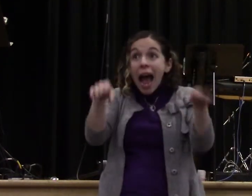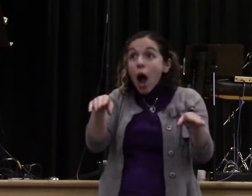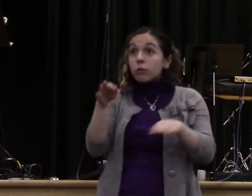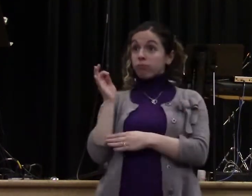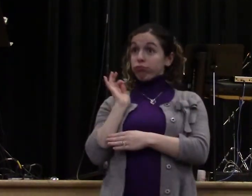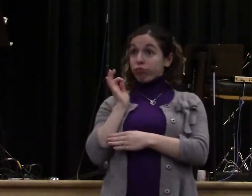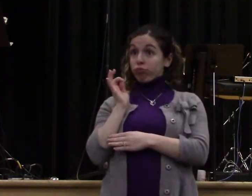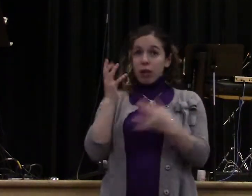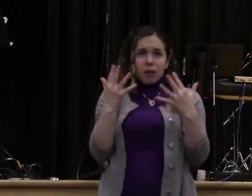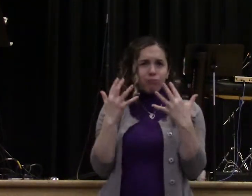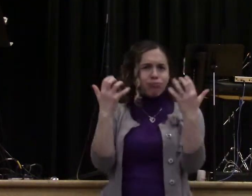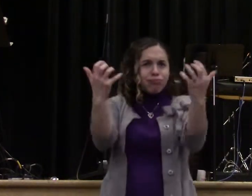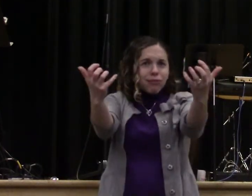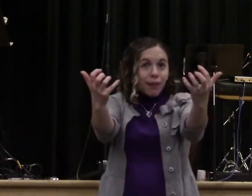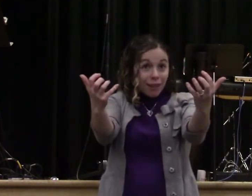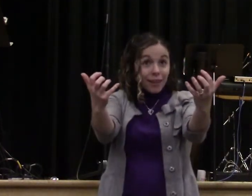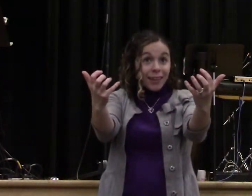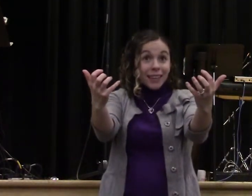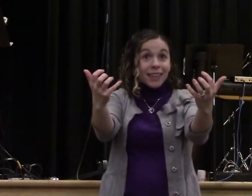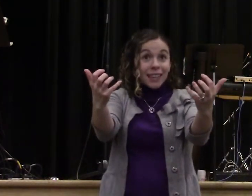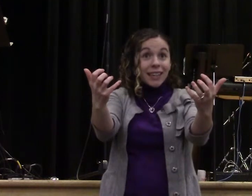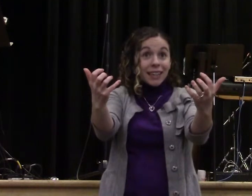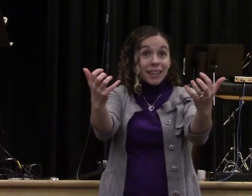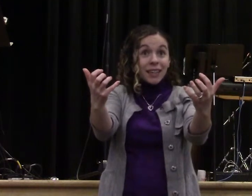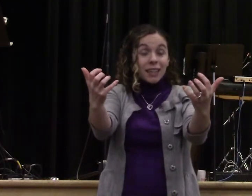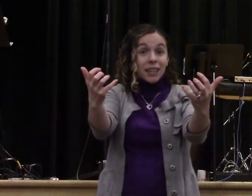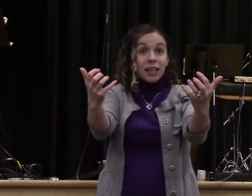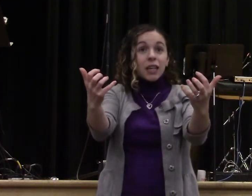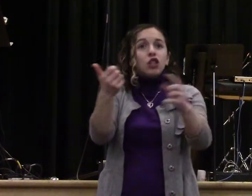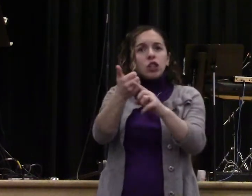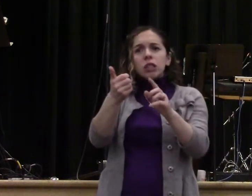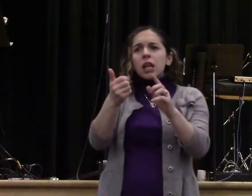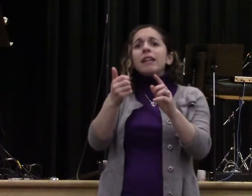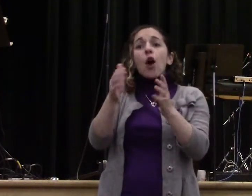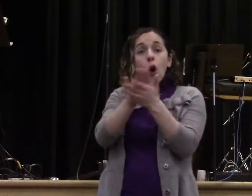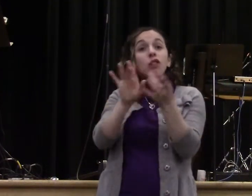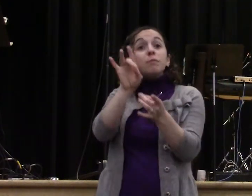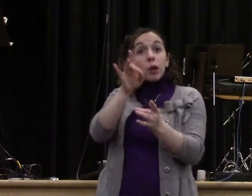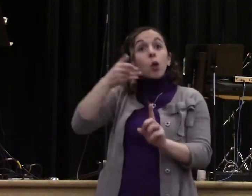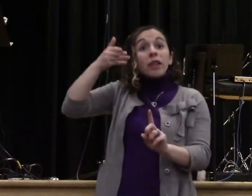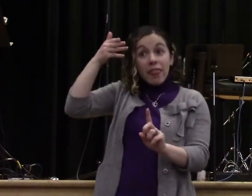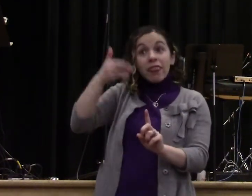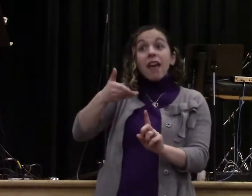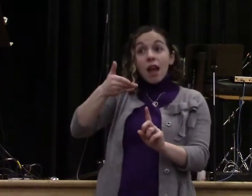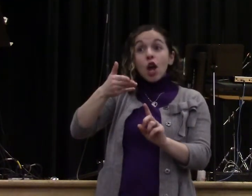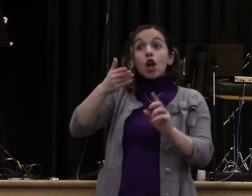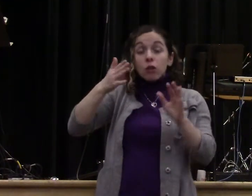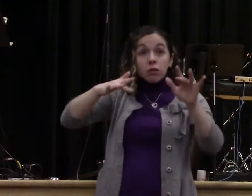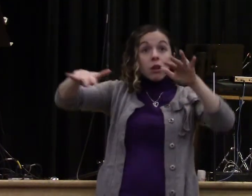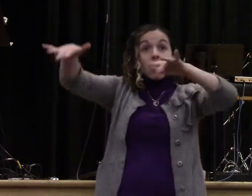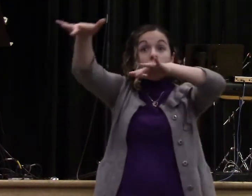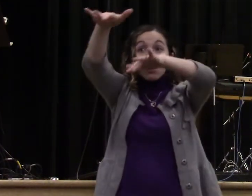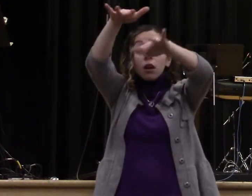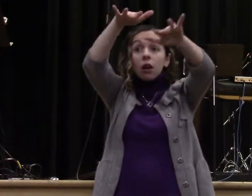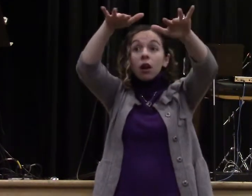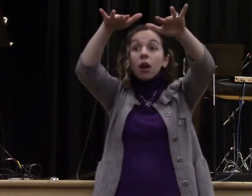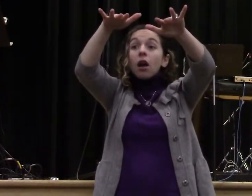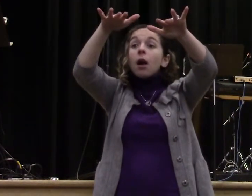But we stated that nobody was healed and one of the reasons why they weren't applying the unity as expressed in